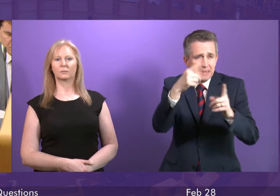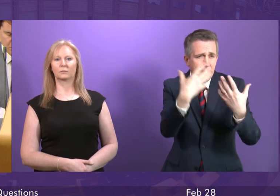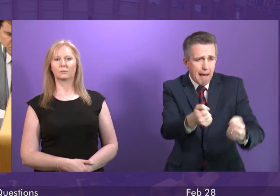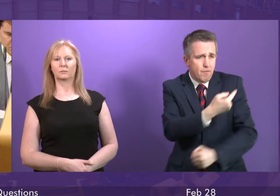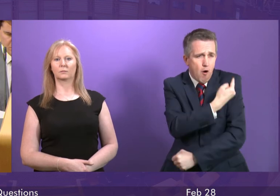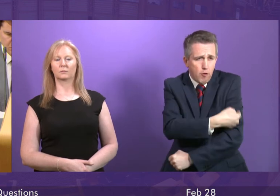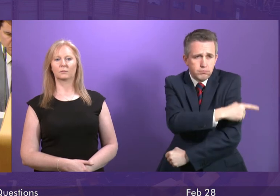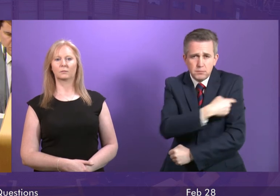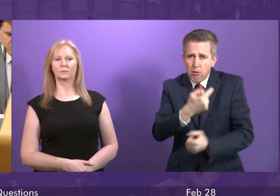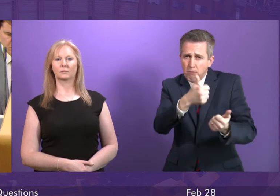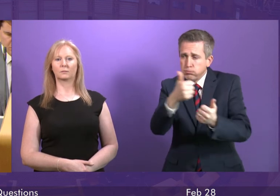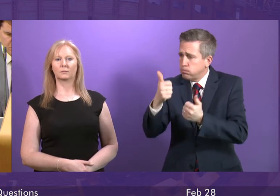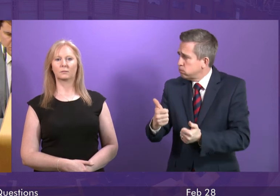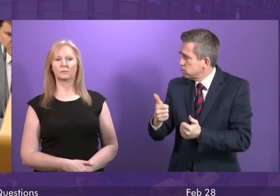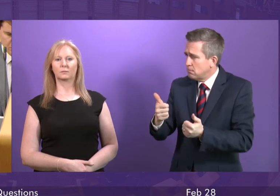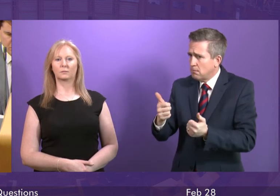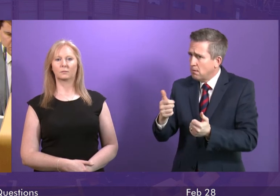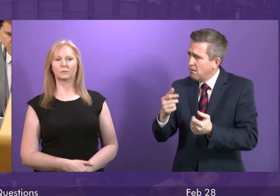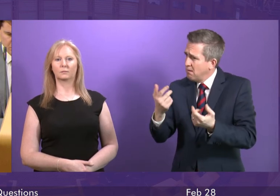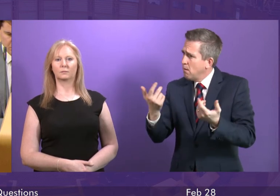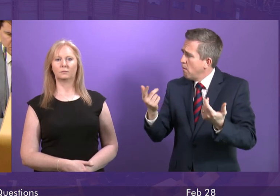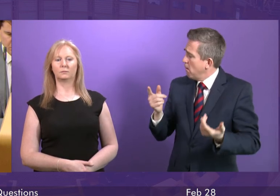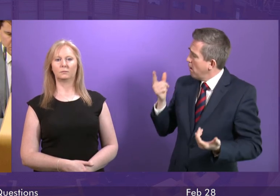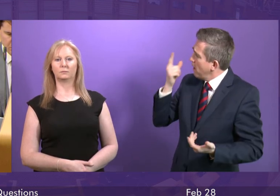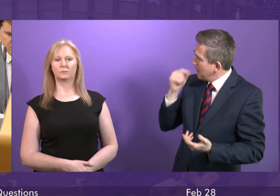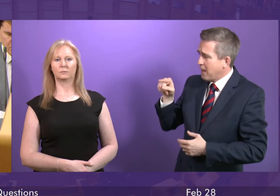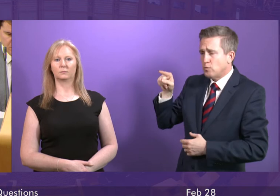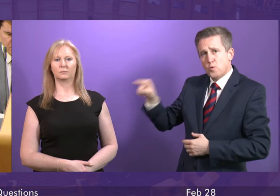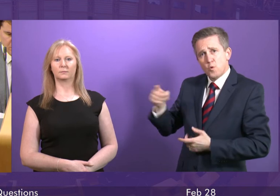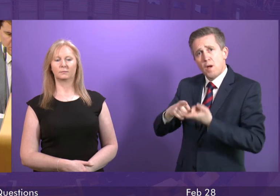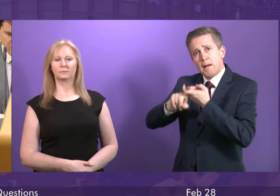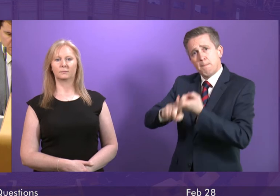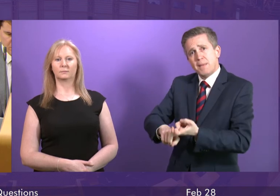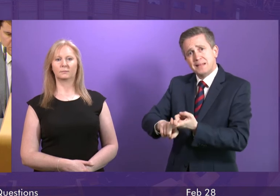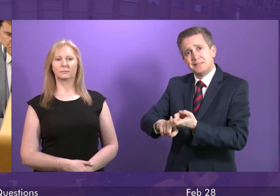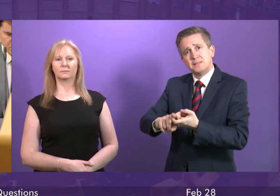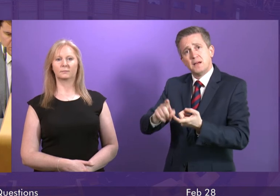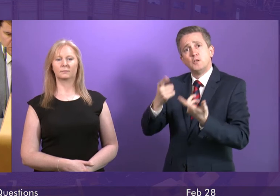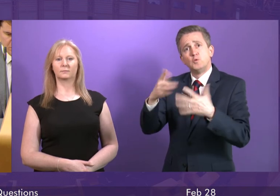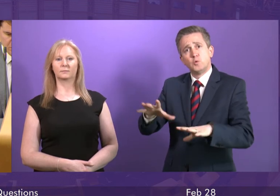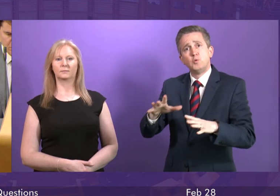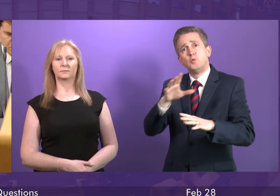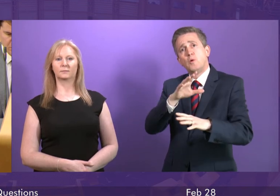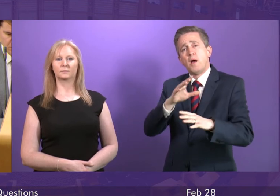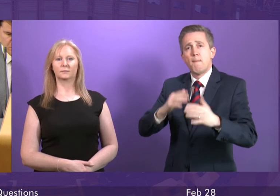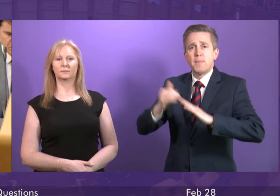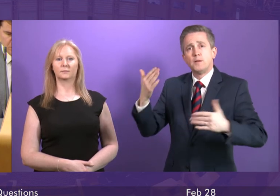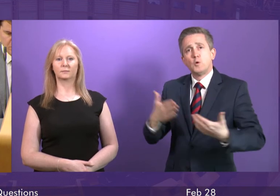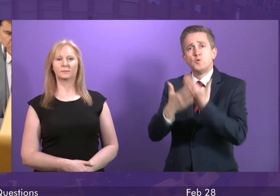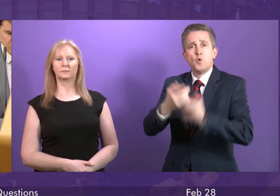case adds up and is sustainable, will the First Minister commit to replacing the oldest acute hospital in Scotland and support a